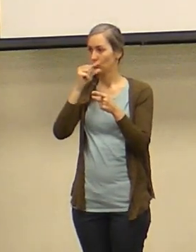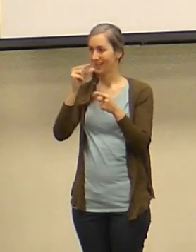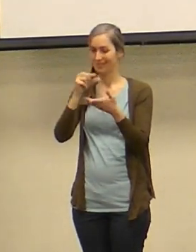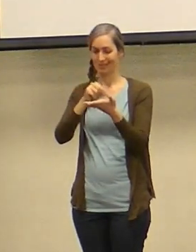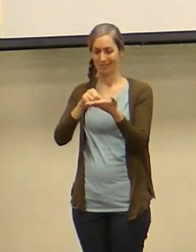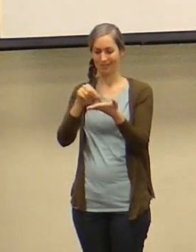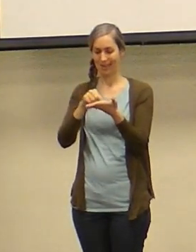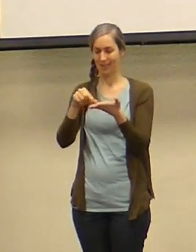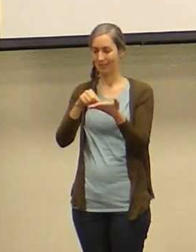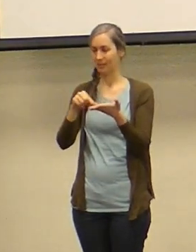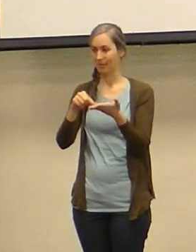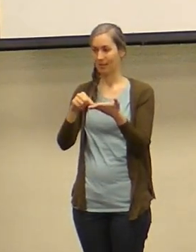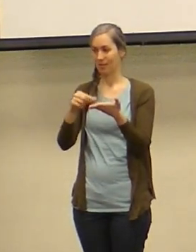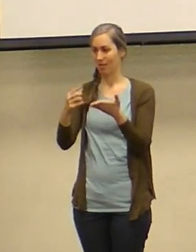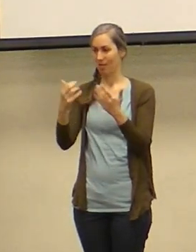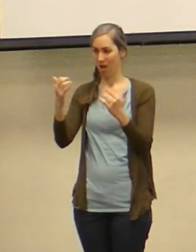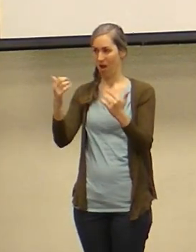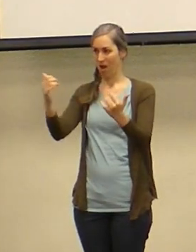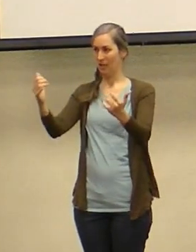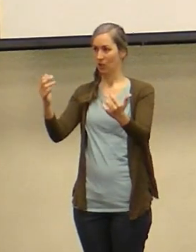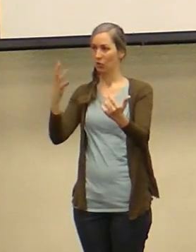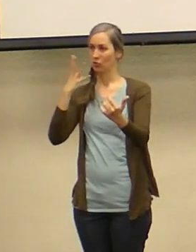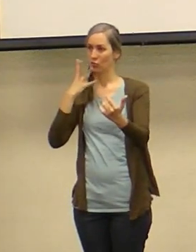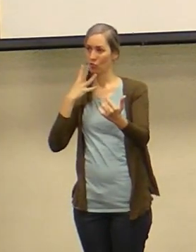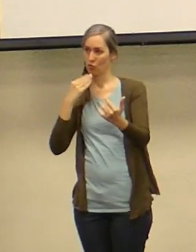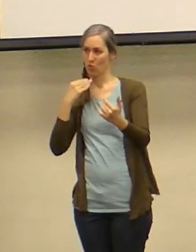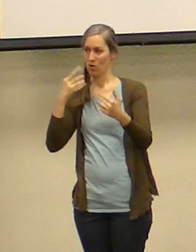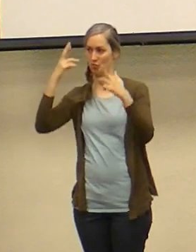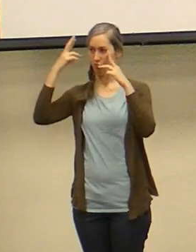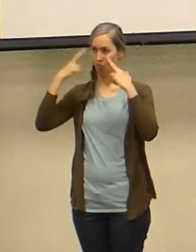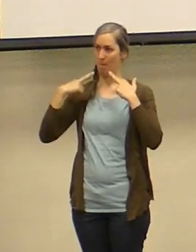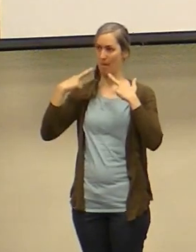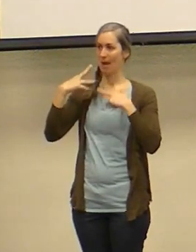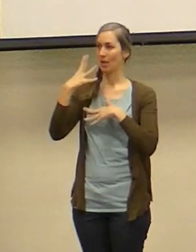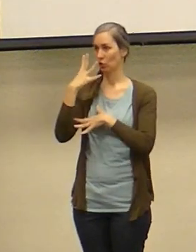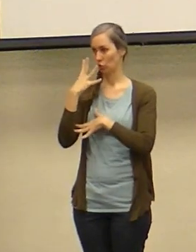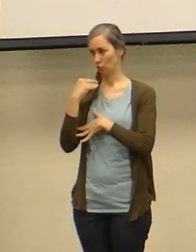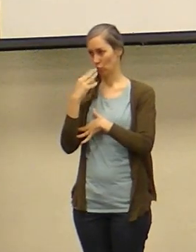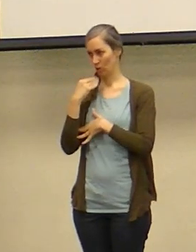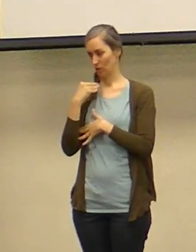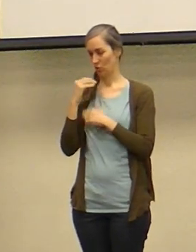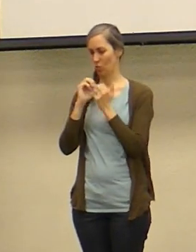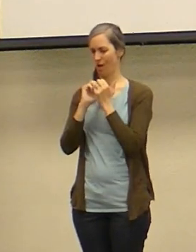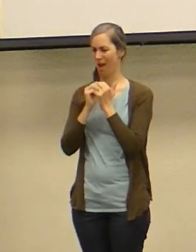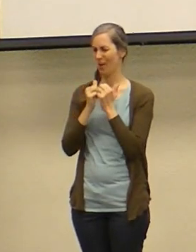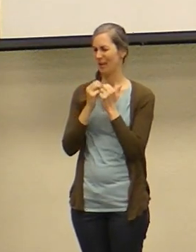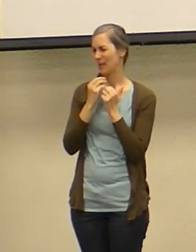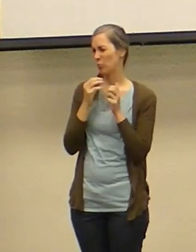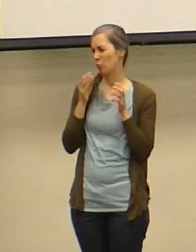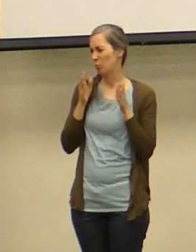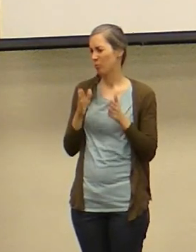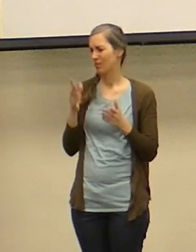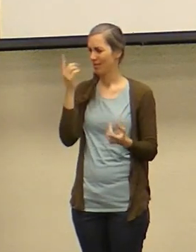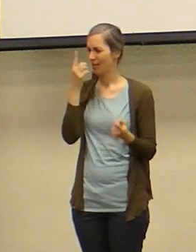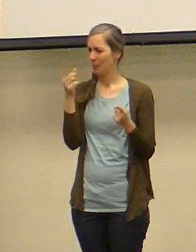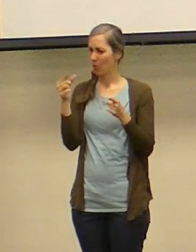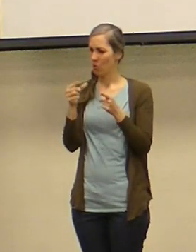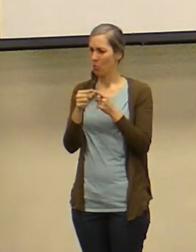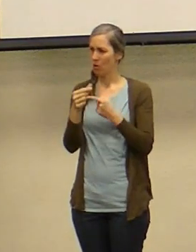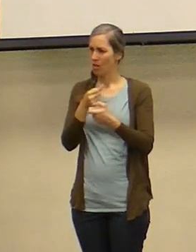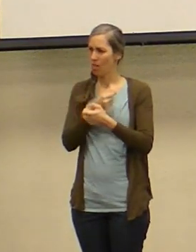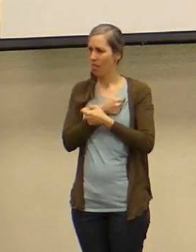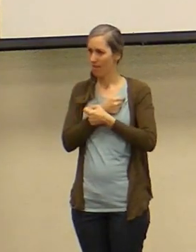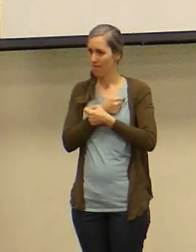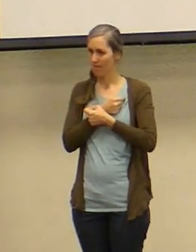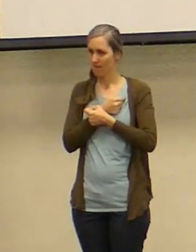jewish audience and a jewish rabbi so we have to think how does the hebrew thinker think about the word love um